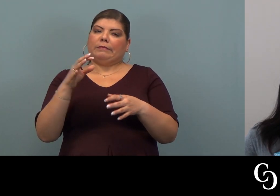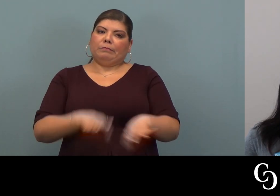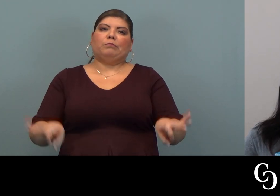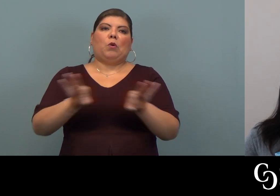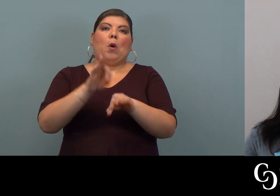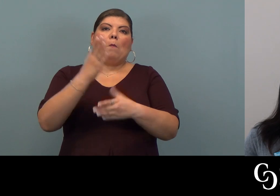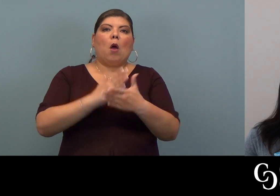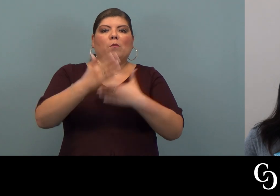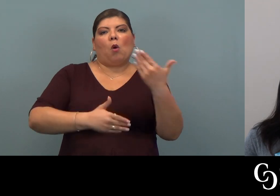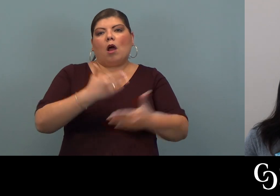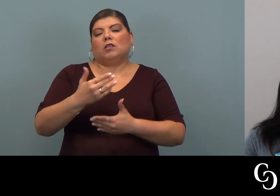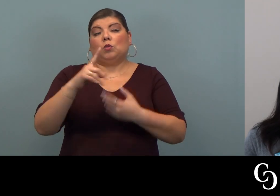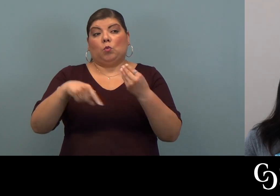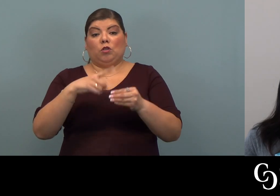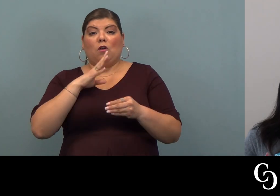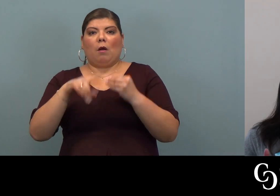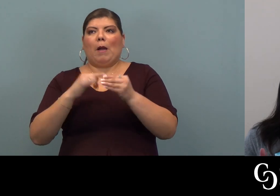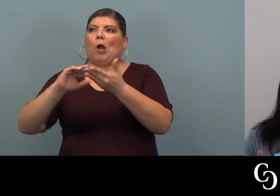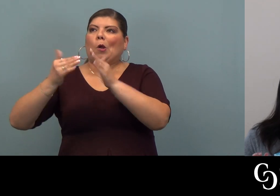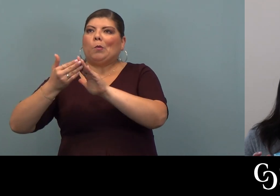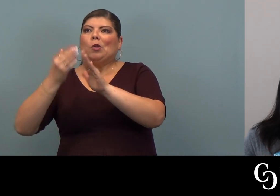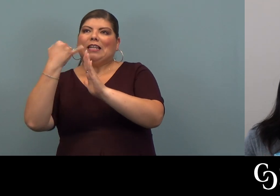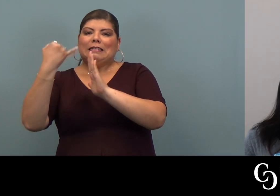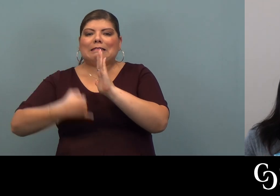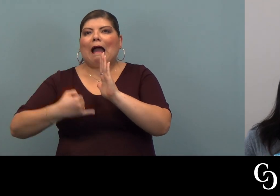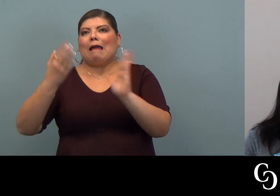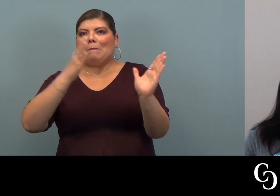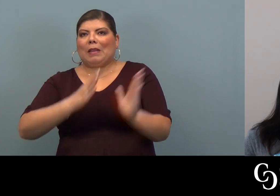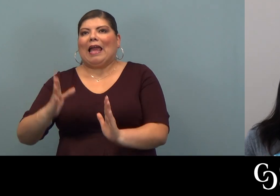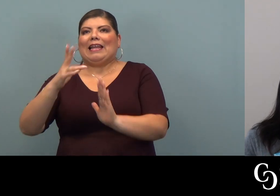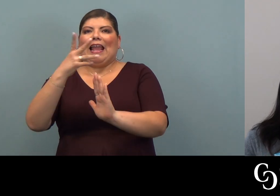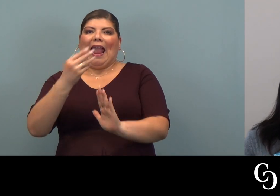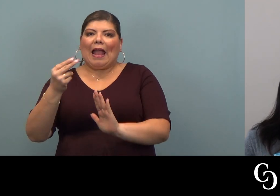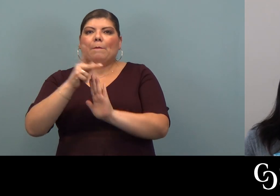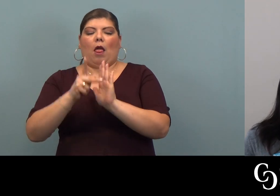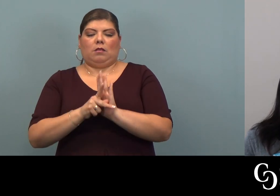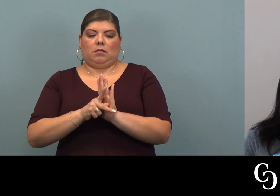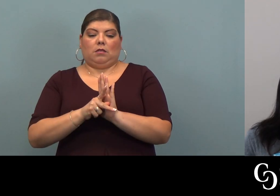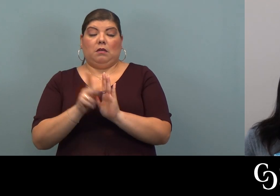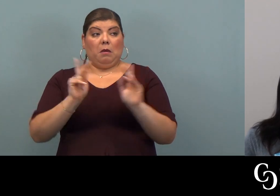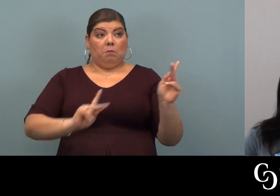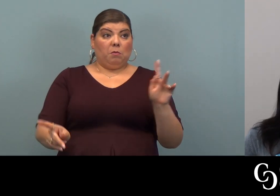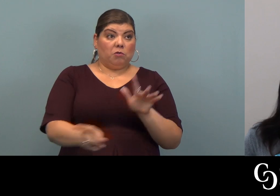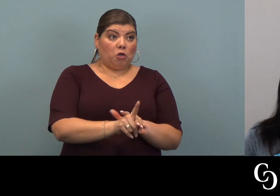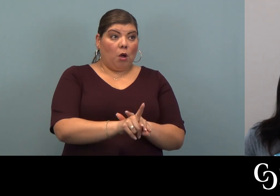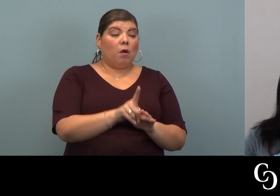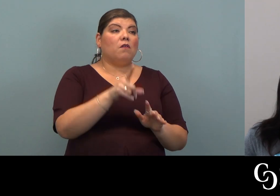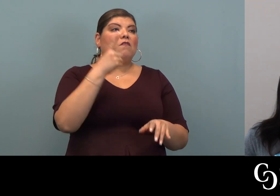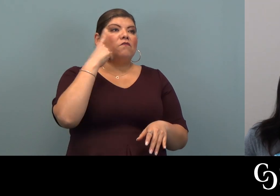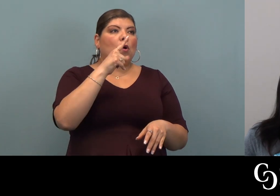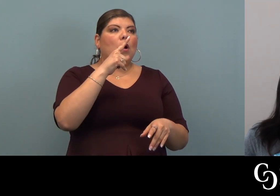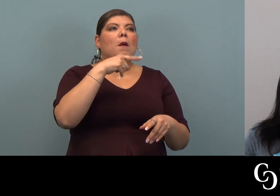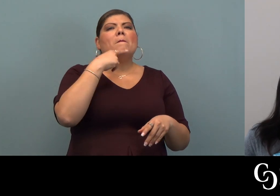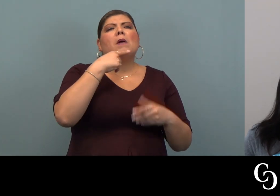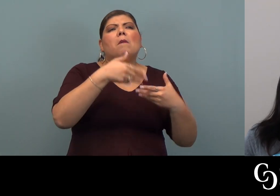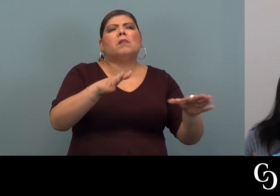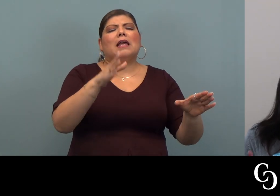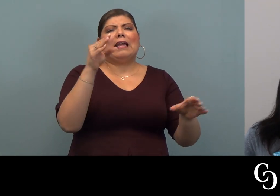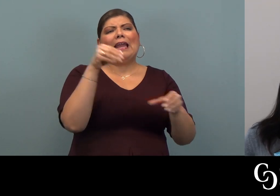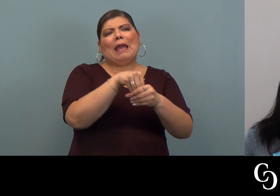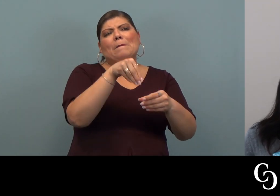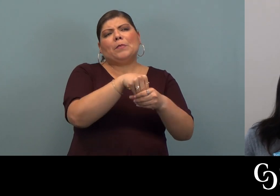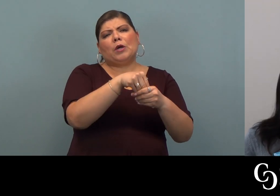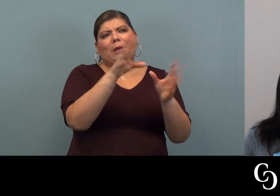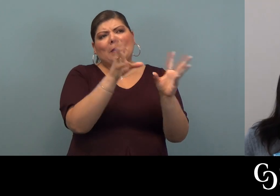of part of the process when it comes to community design planning and policy. Folks showing up at public input meetings.